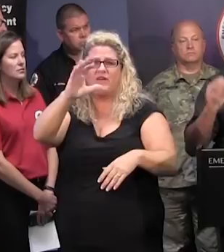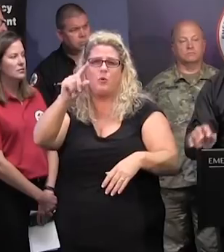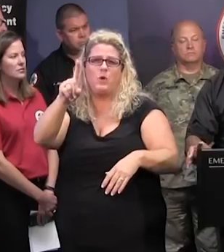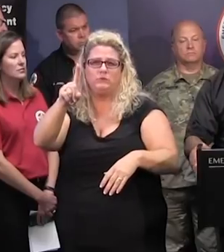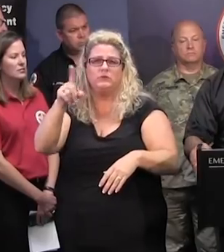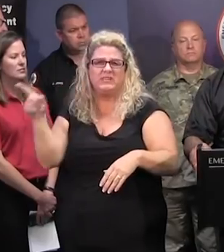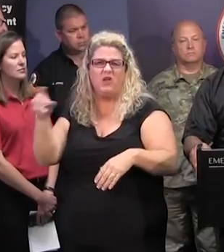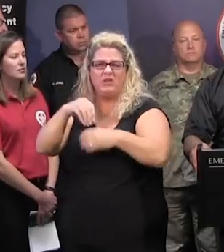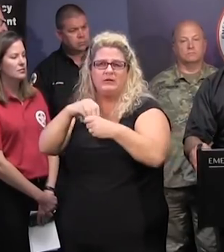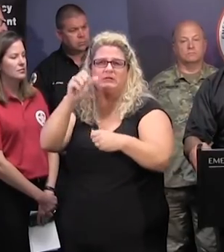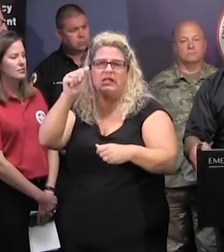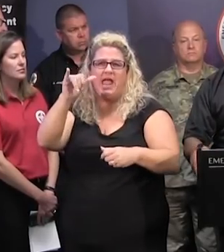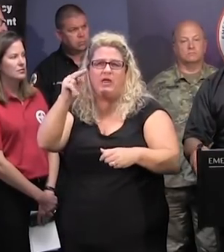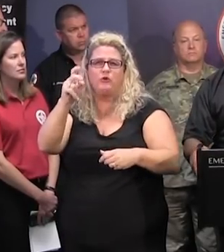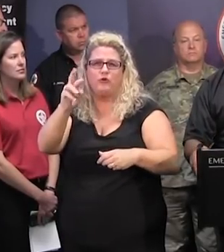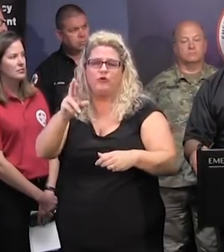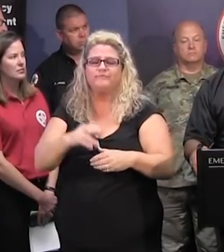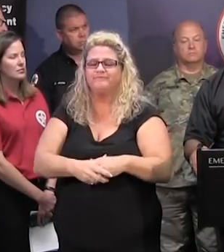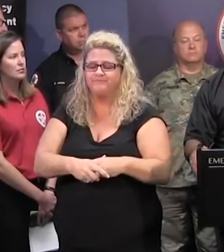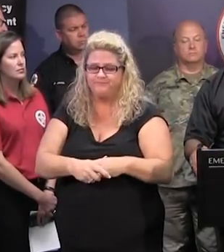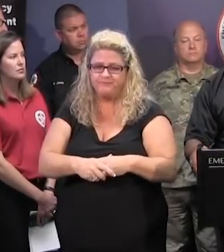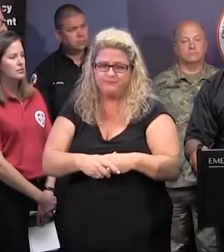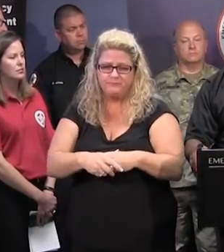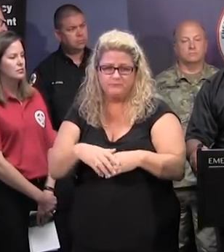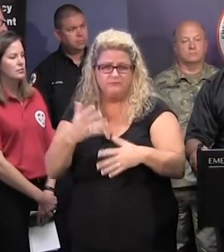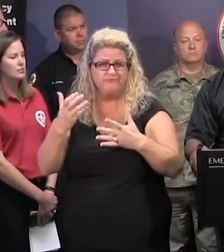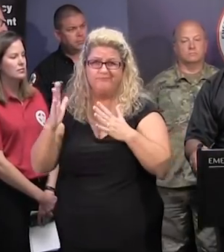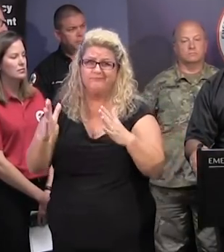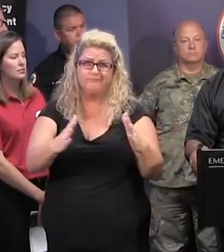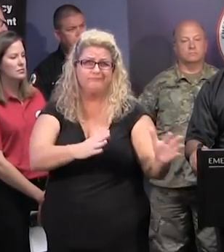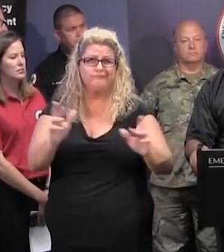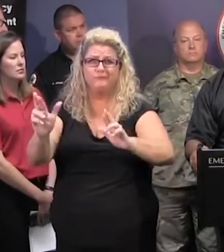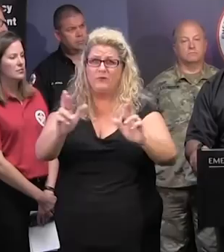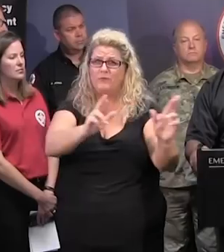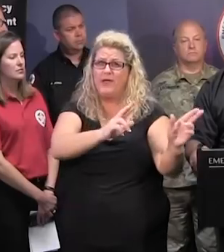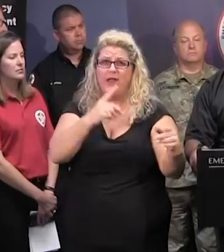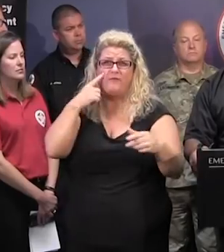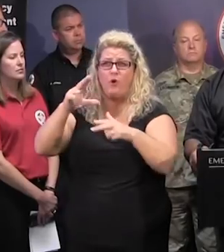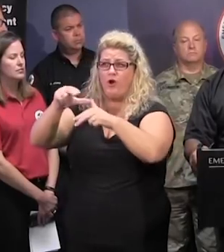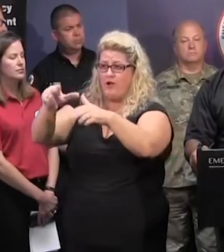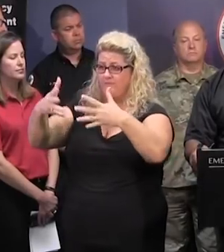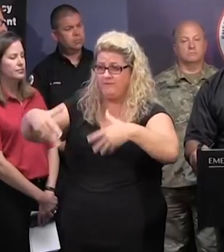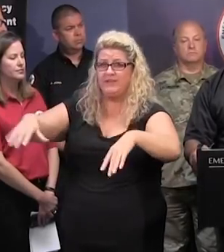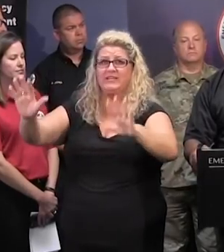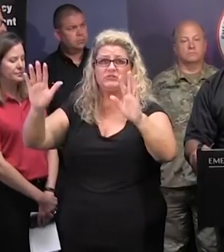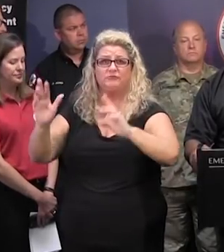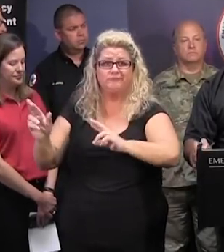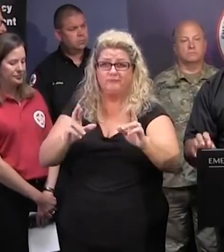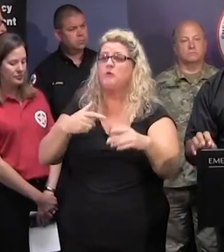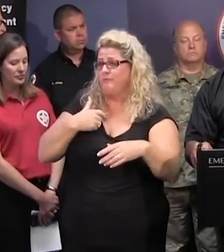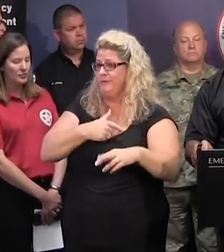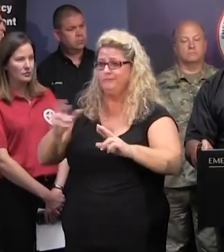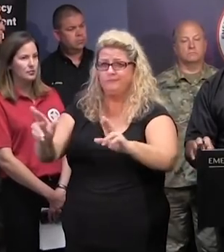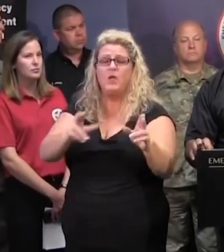town of Aynor. Our preparations are underway for our post-landfall response. And